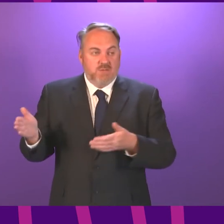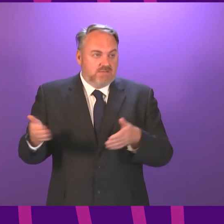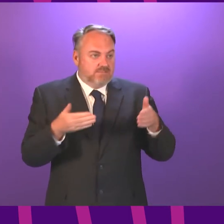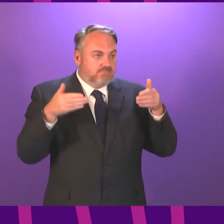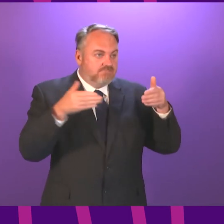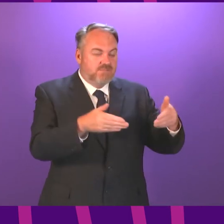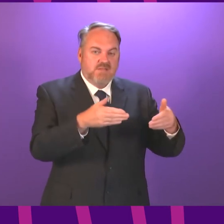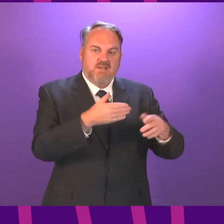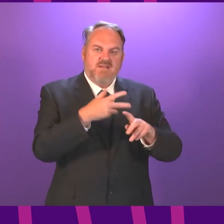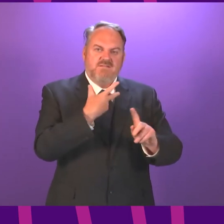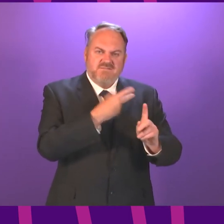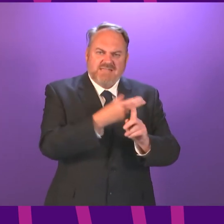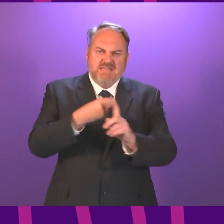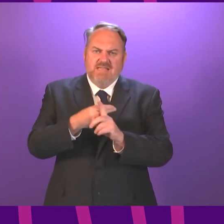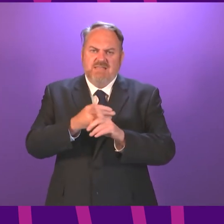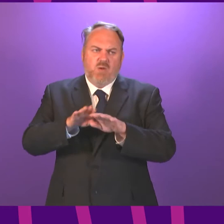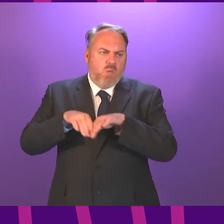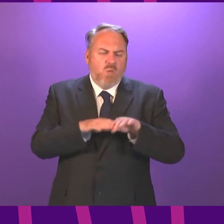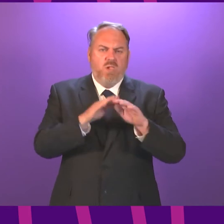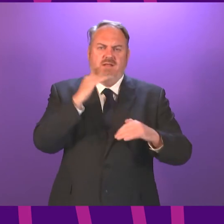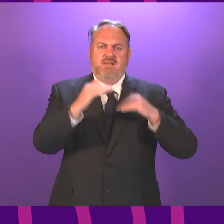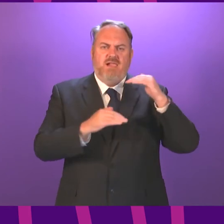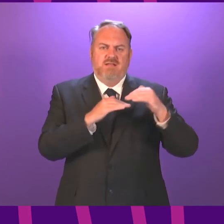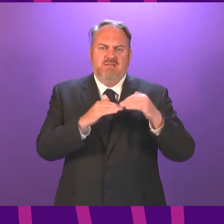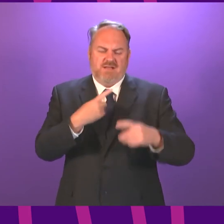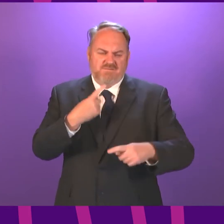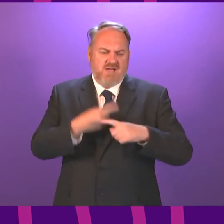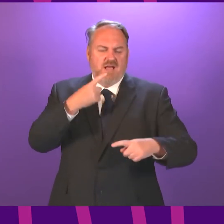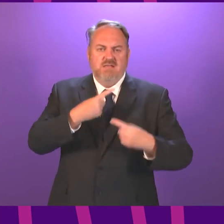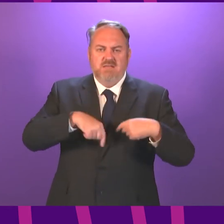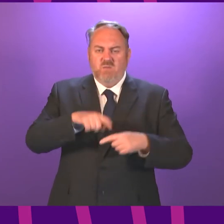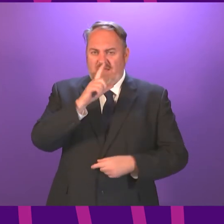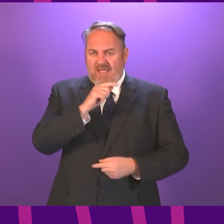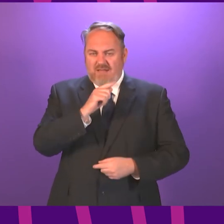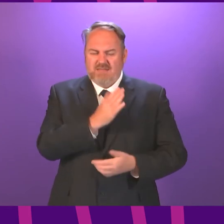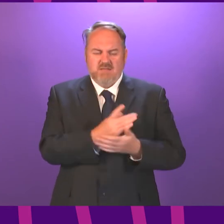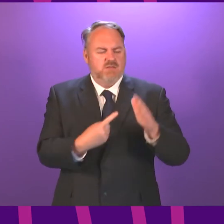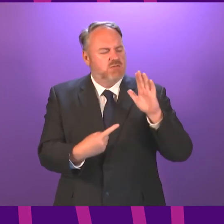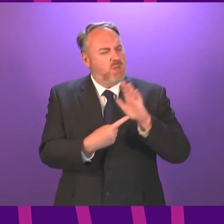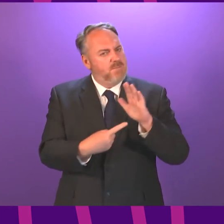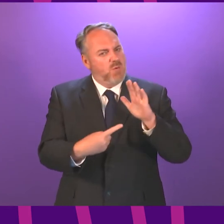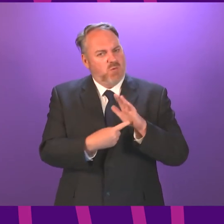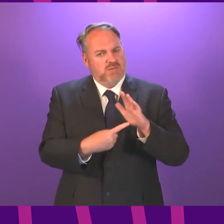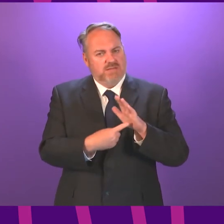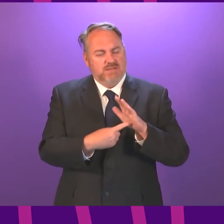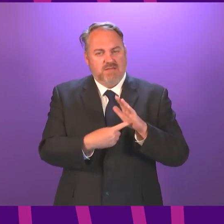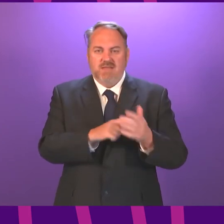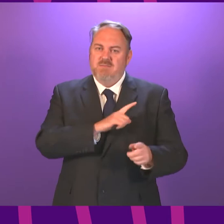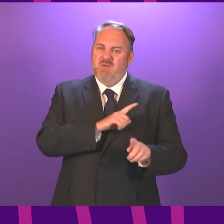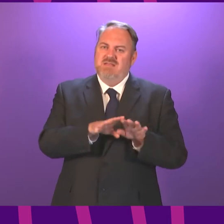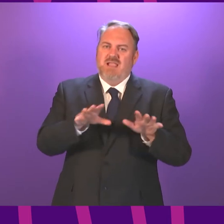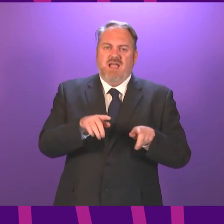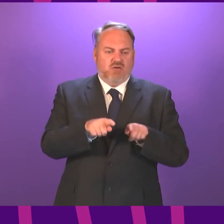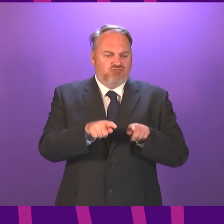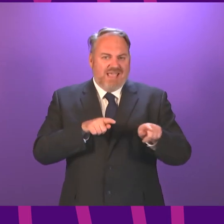adults as quickly as possible. This remains absolutely crucial in the race we are in between the virus and